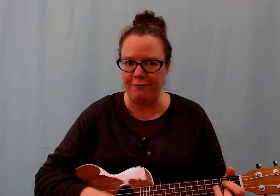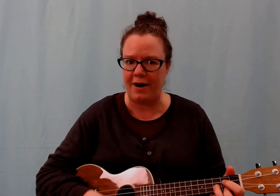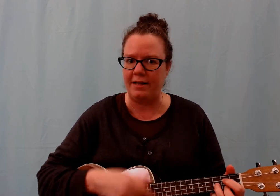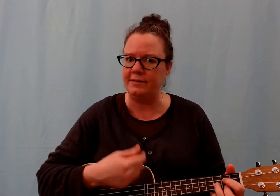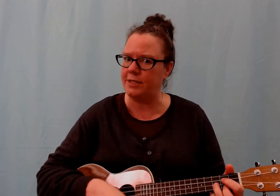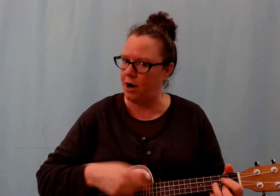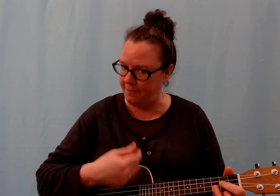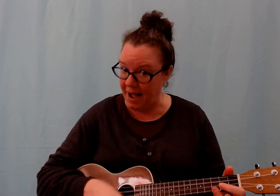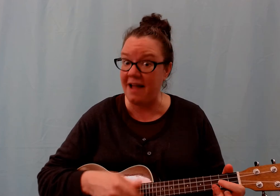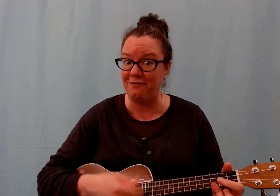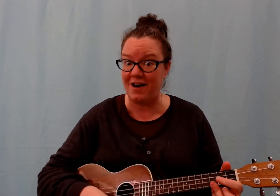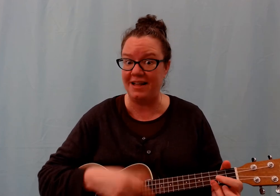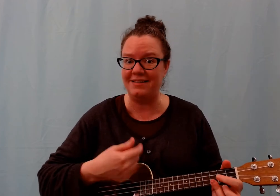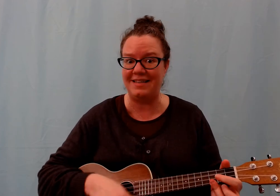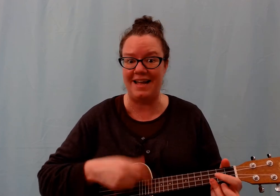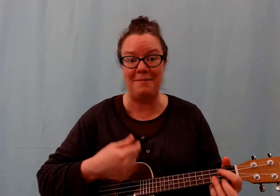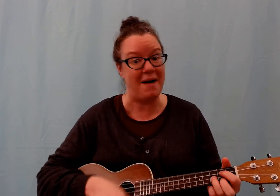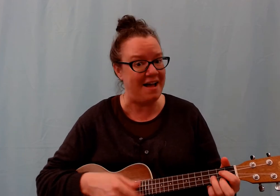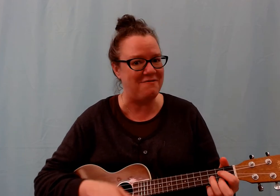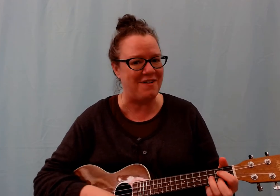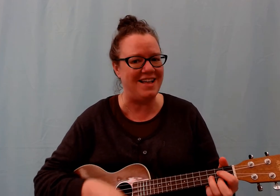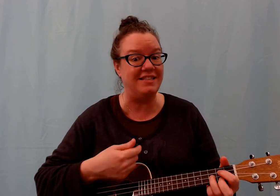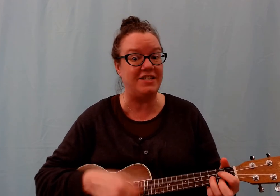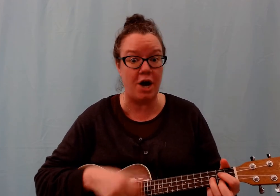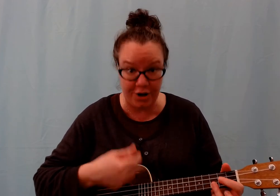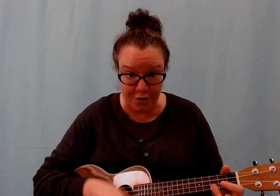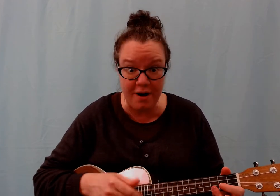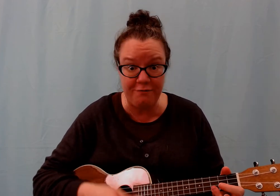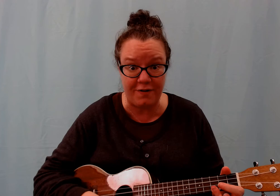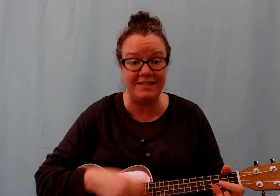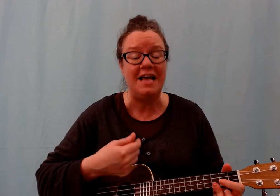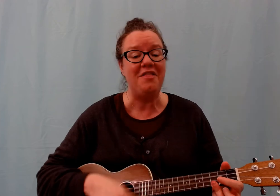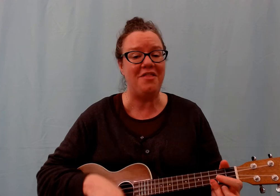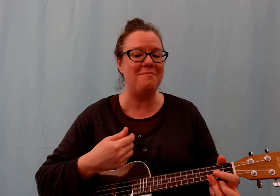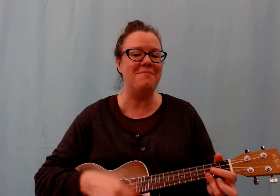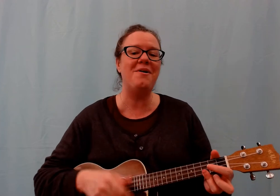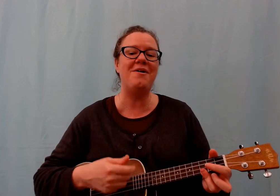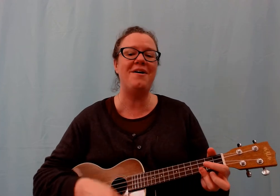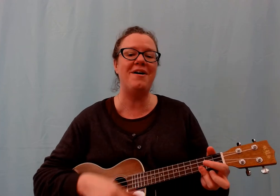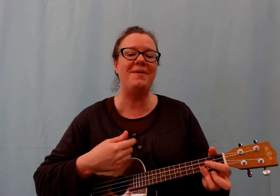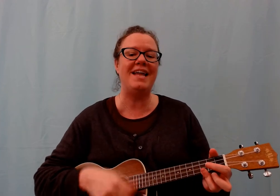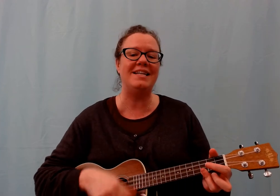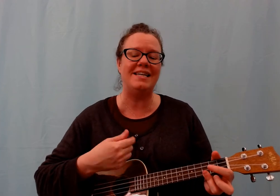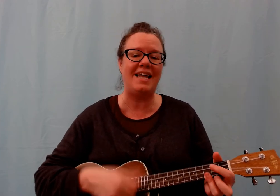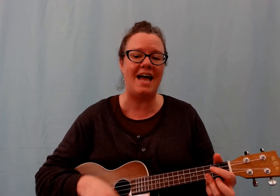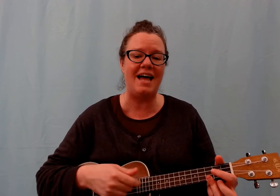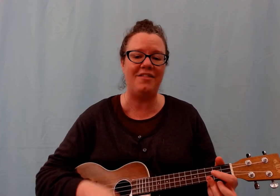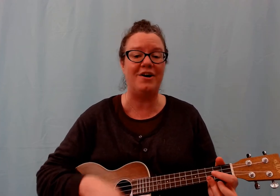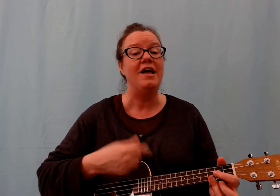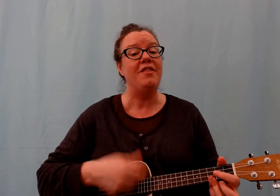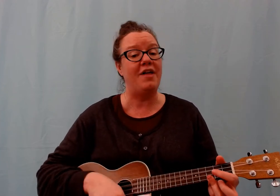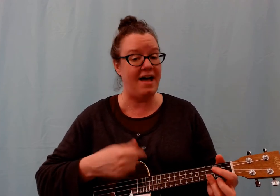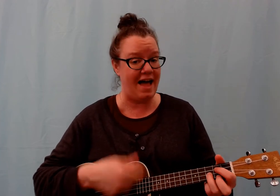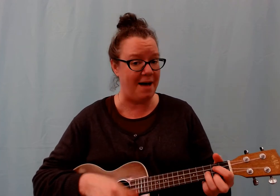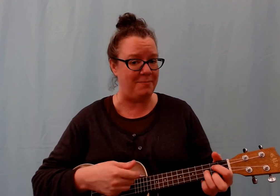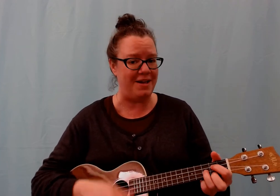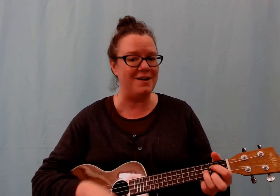friends are my friends, and my friends are your friends. The more we get together, the happier